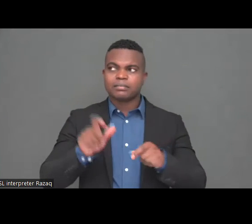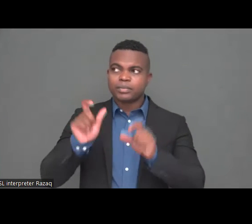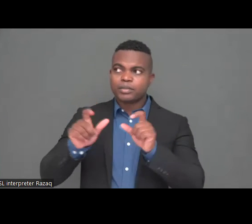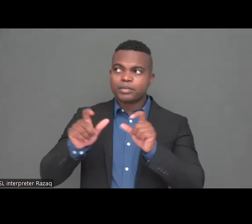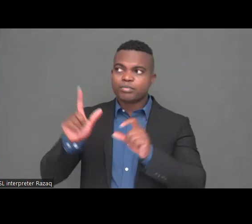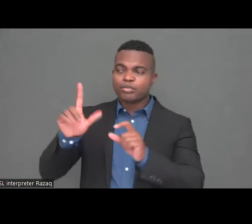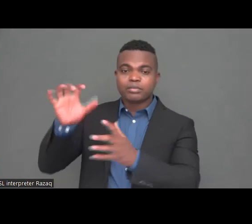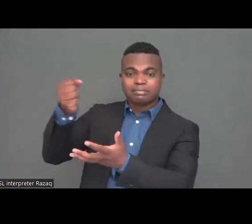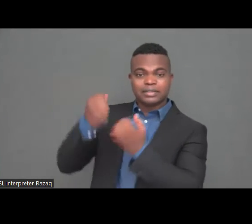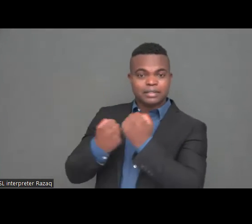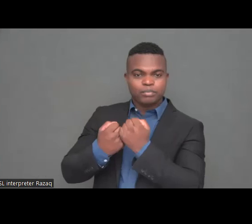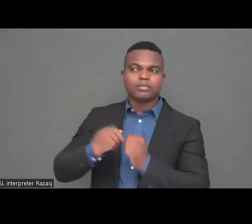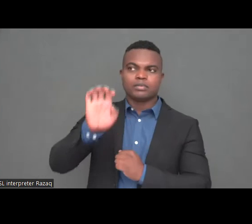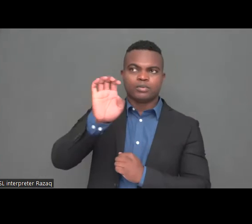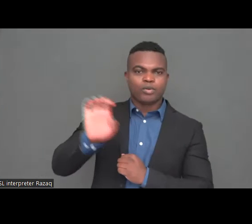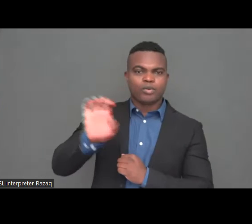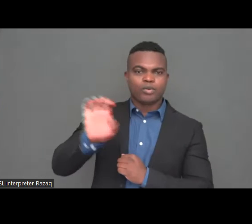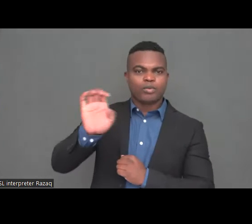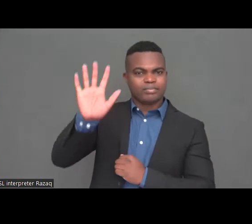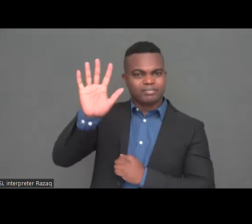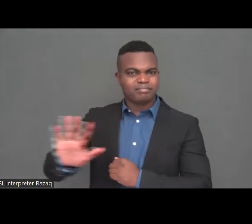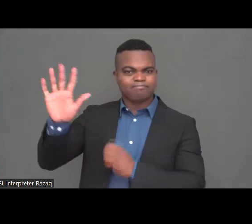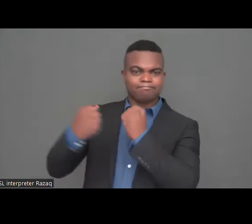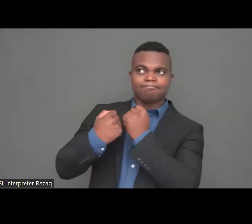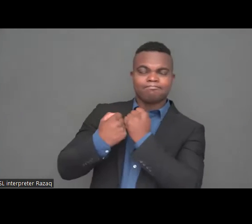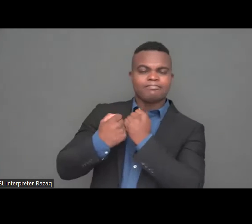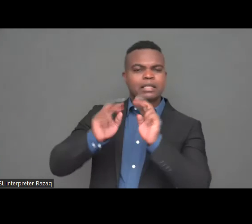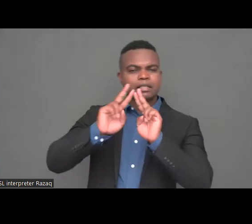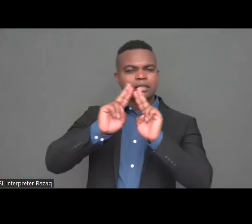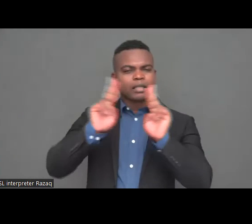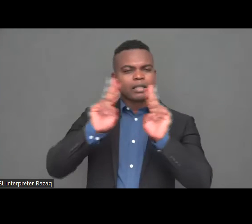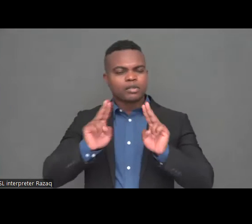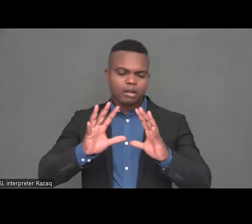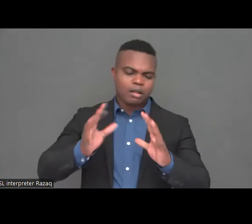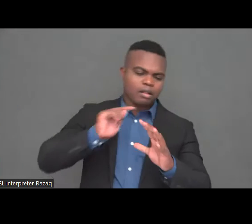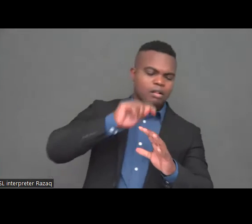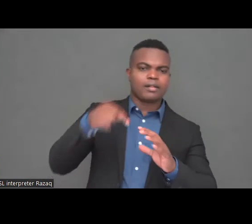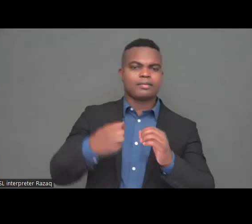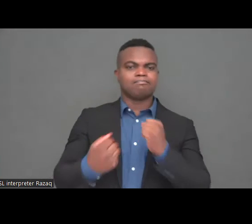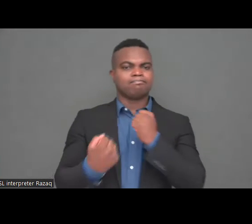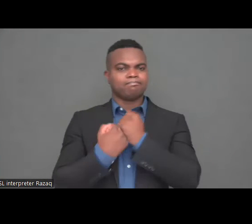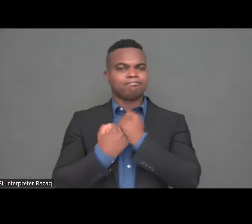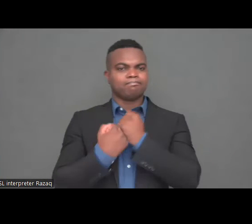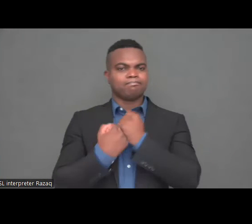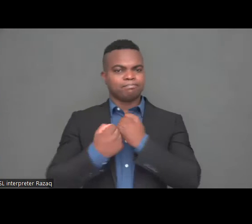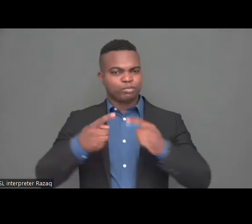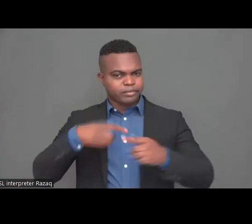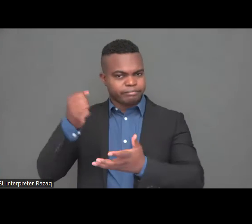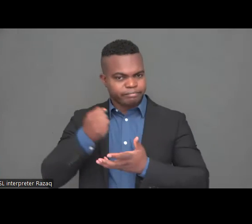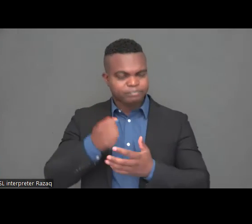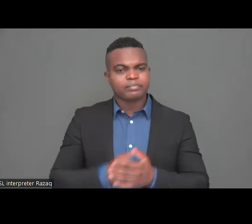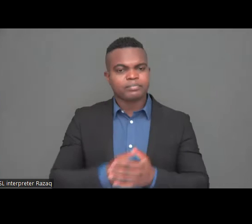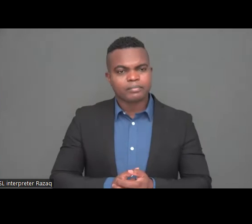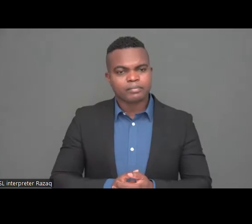We are the network of 118 local non-gun mental organizations,